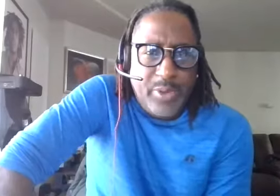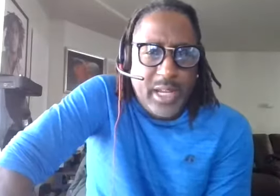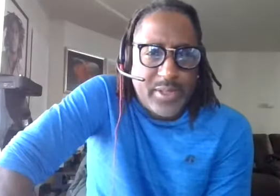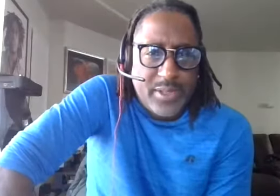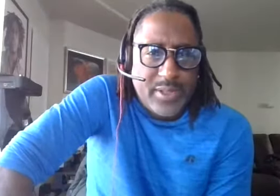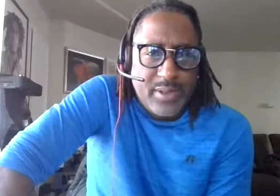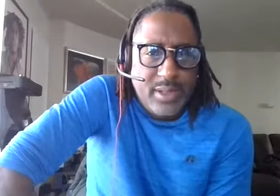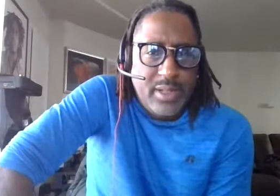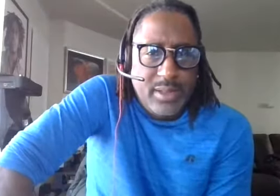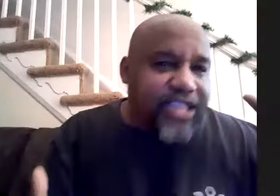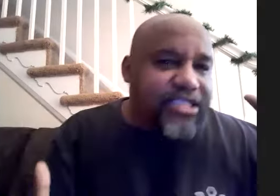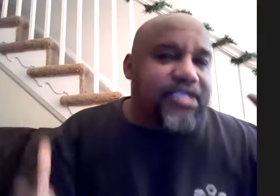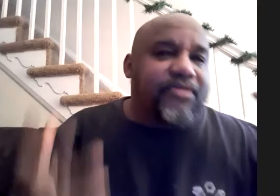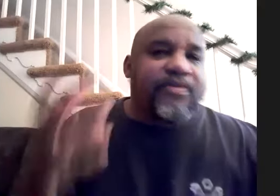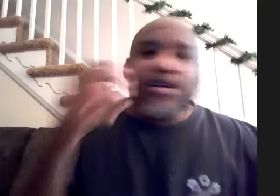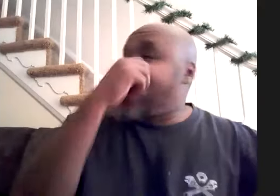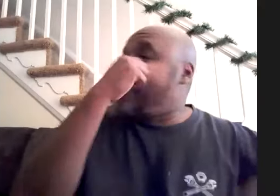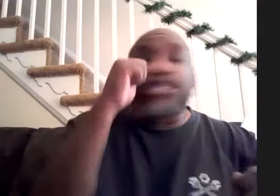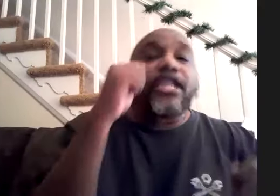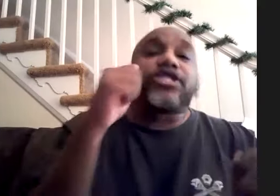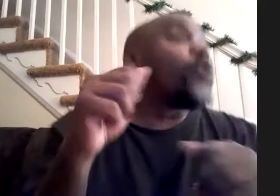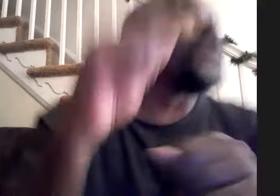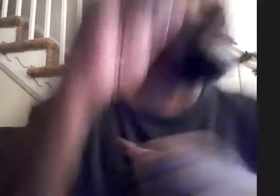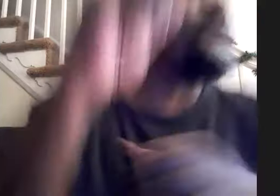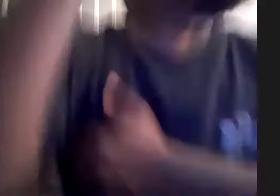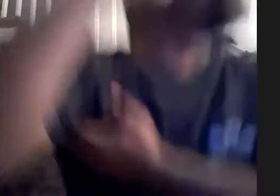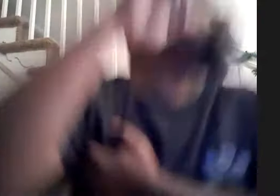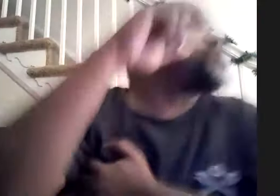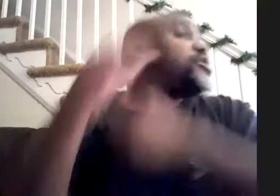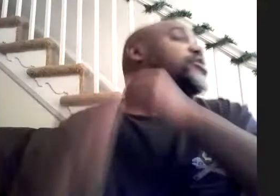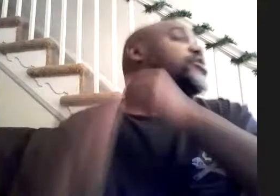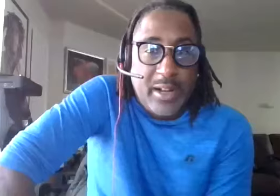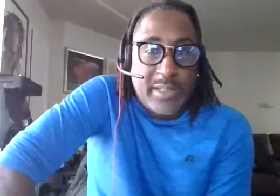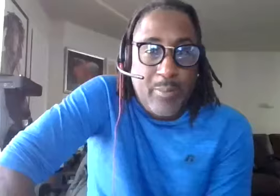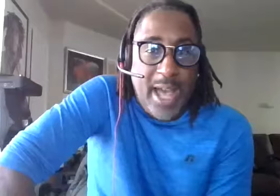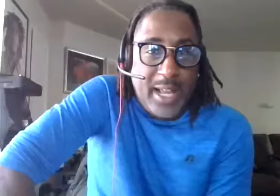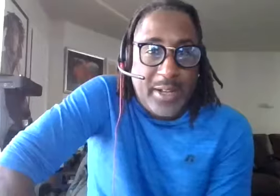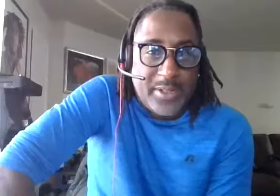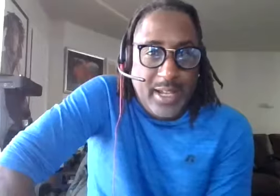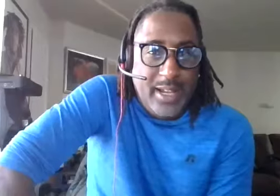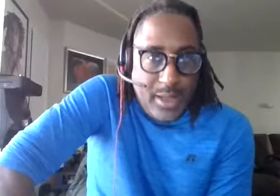spot on the stage i saw deftones at the old eight by ten i saw deftones there it was a madhouse i saw